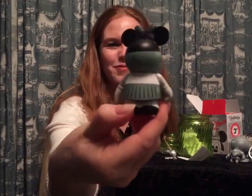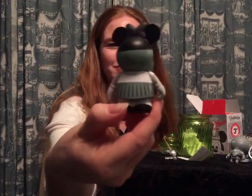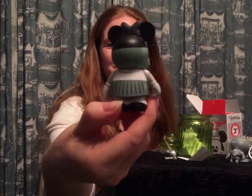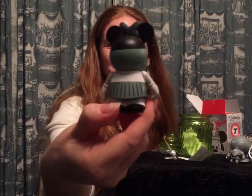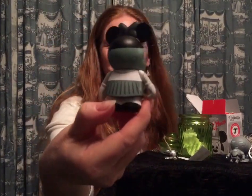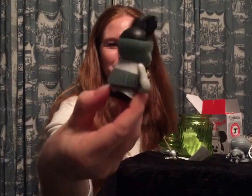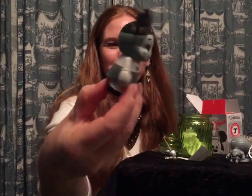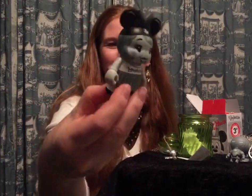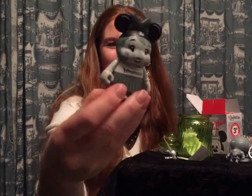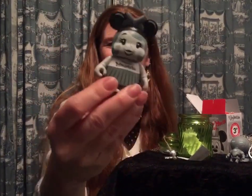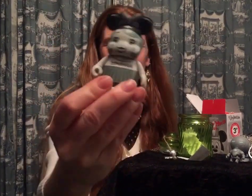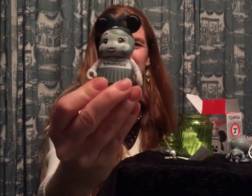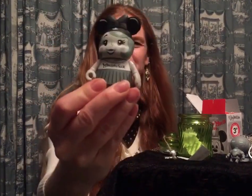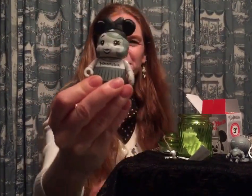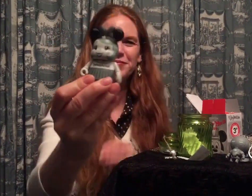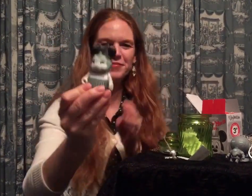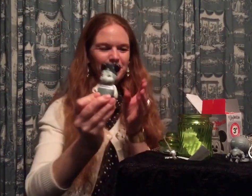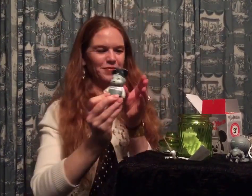-E-Y-M